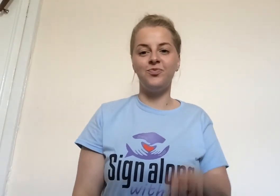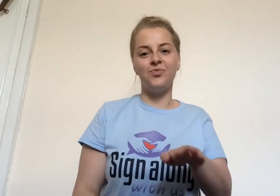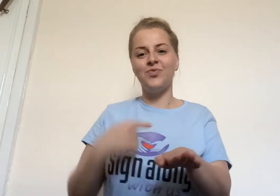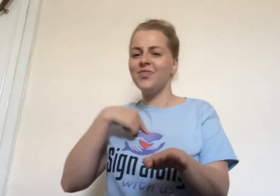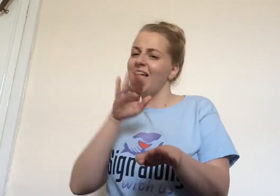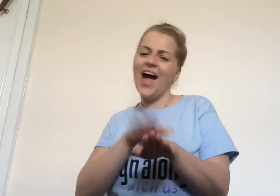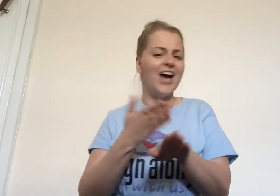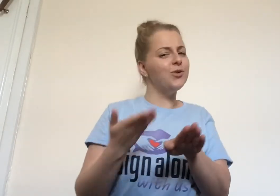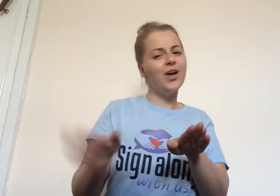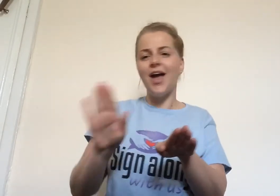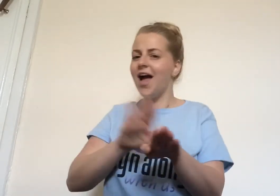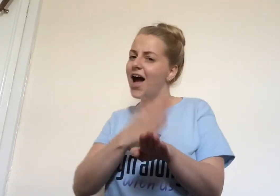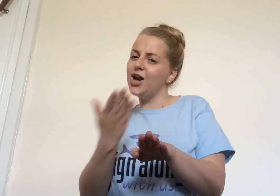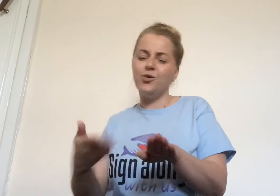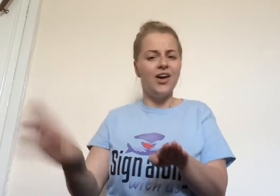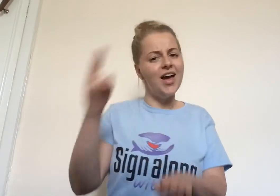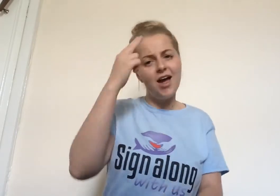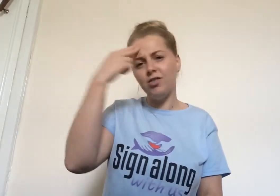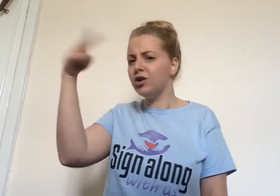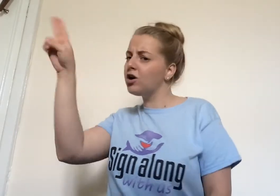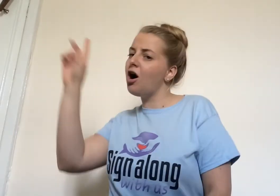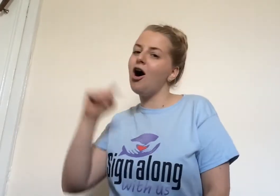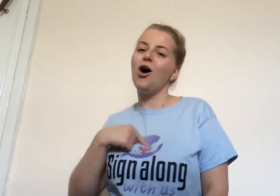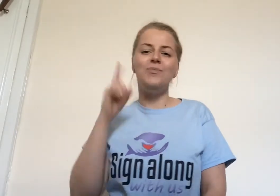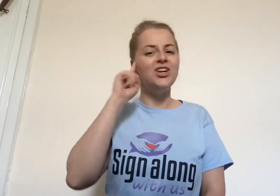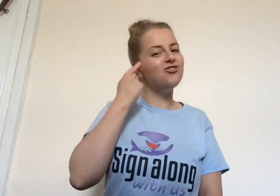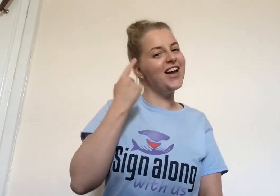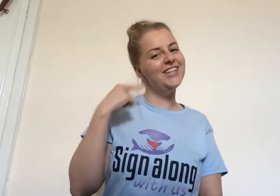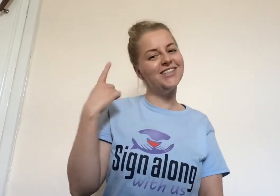I don't care, I don't care so call me crazy.